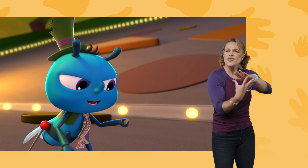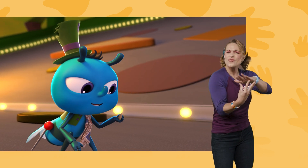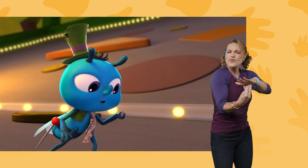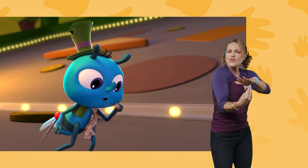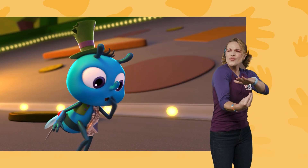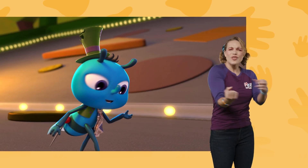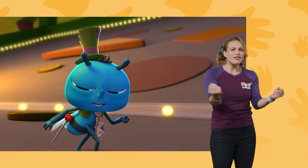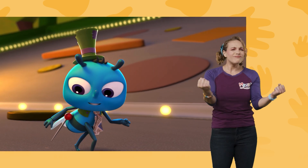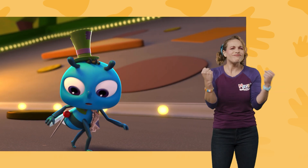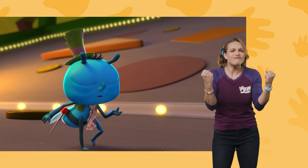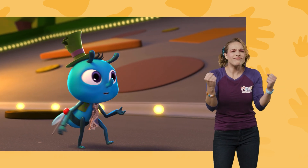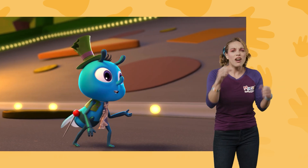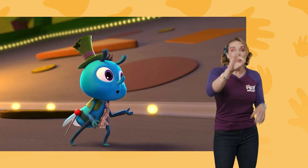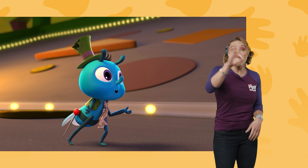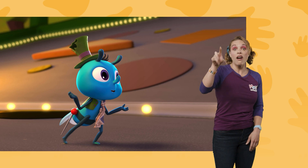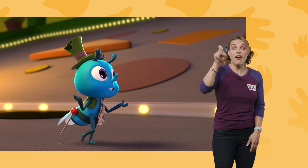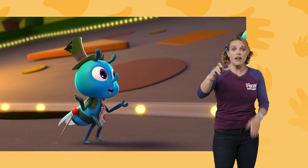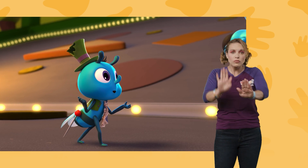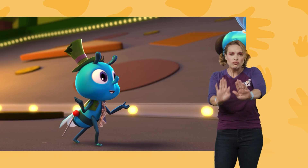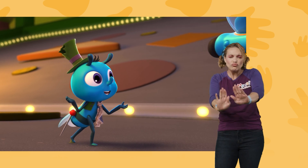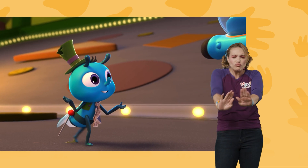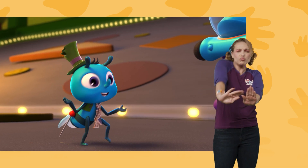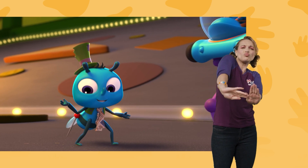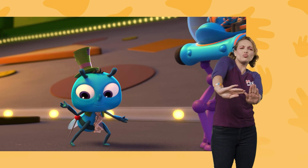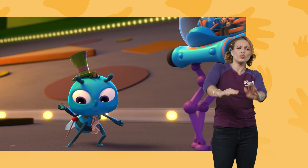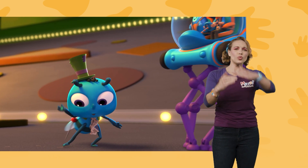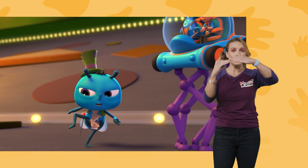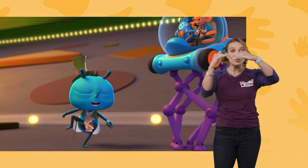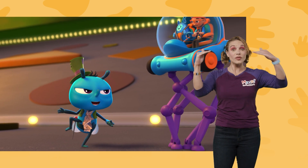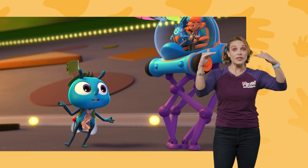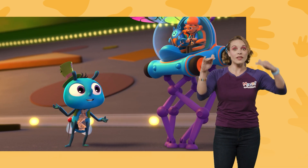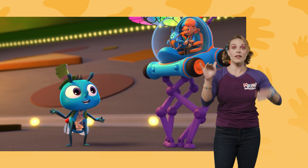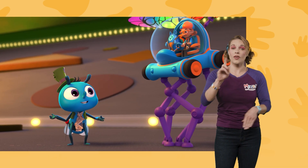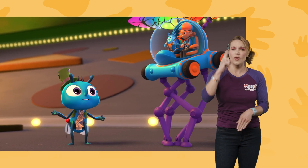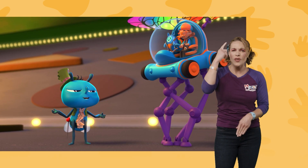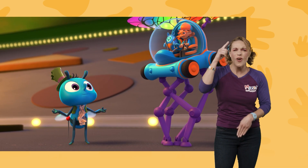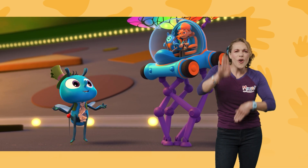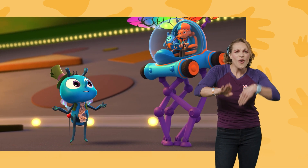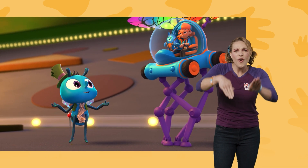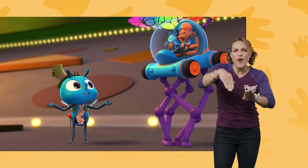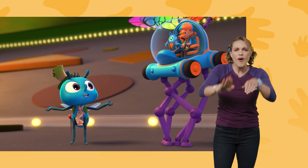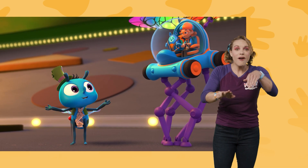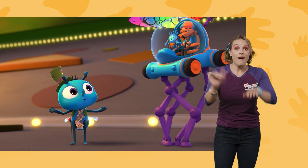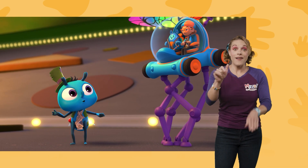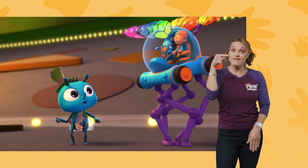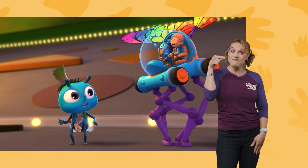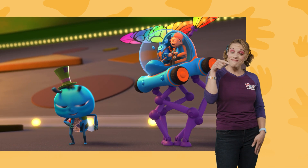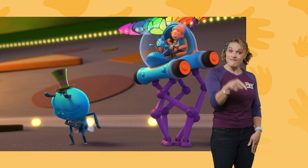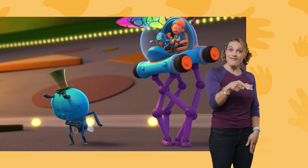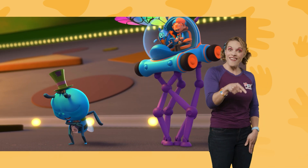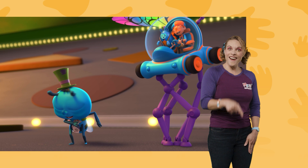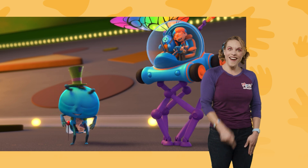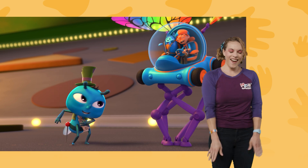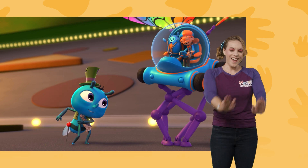glue is so strong that we have to push ourselves off the ceiling to walk. Like this.